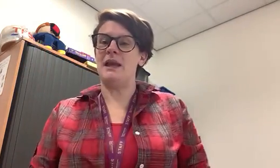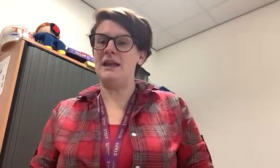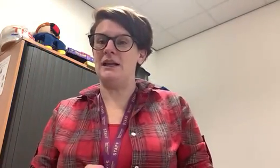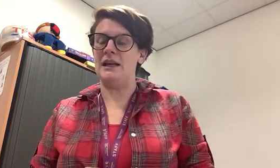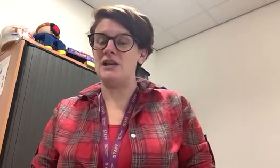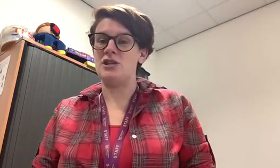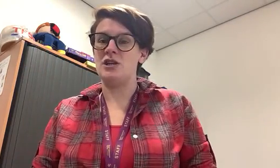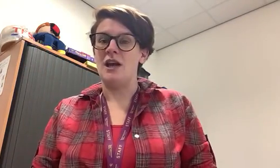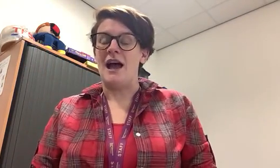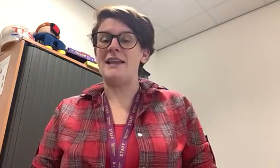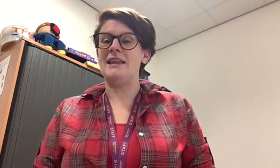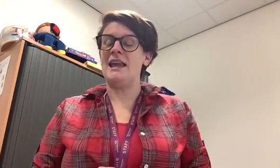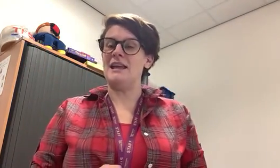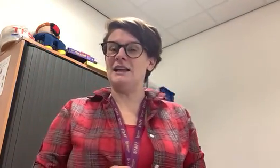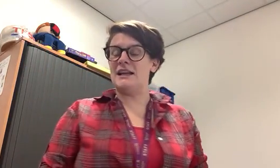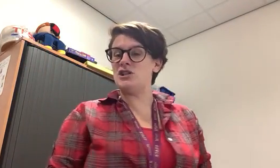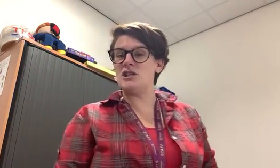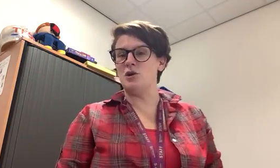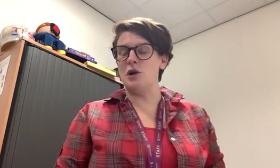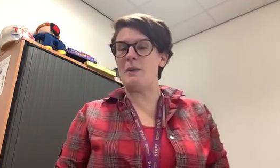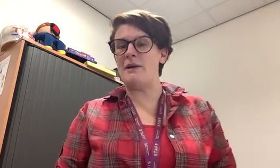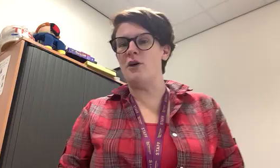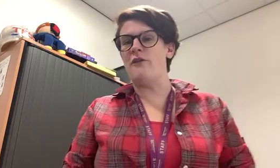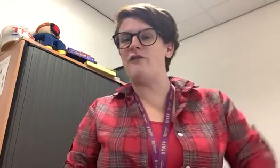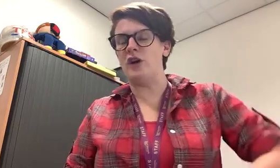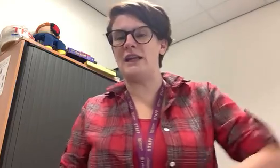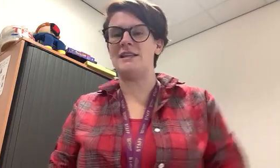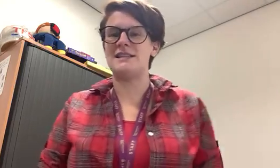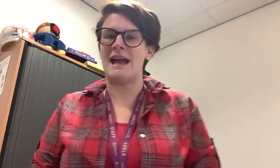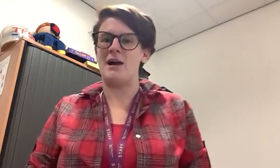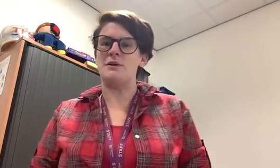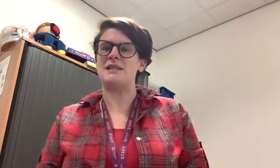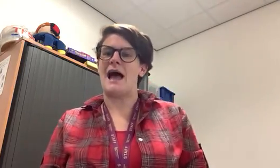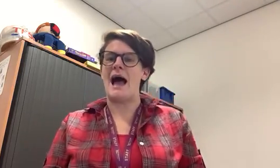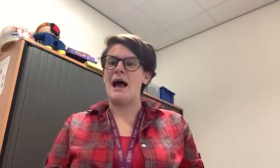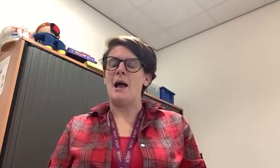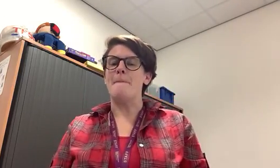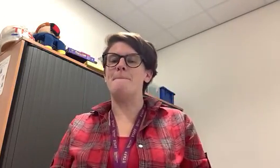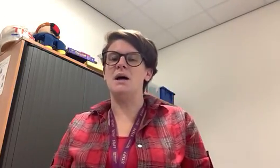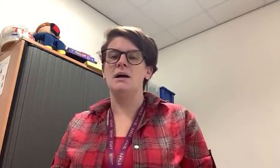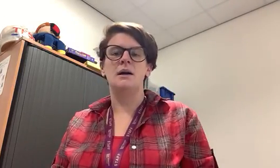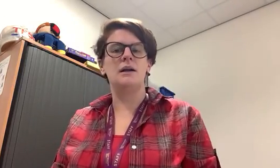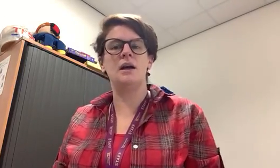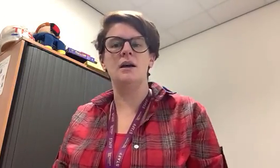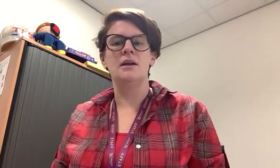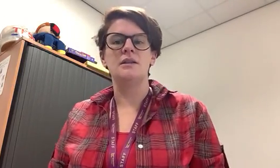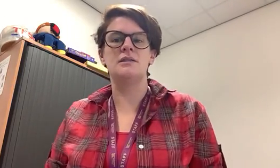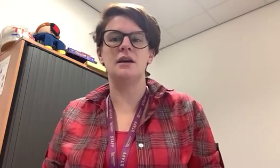English and the English is all about your phonics sounds and